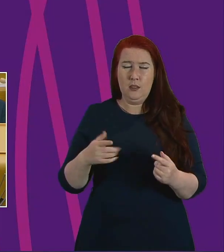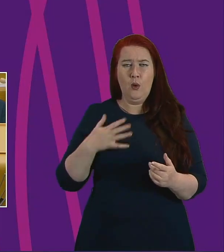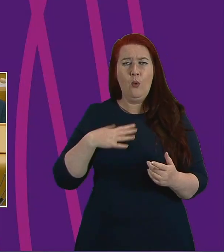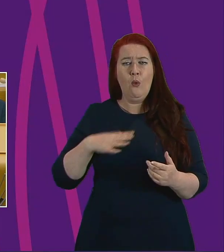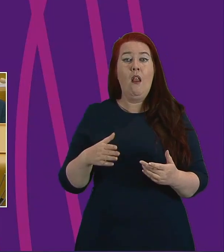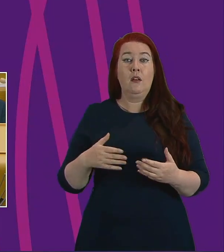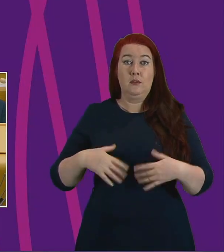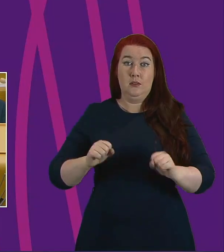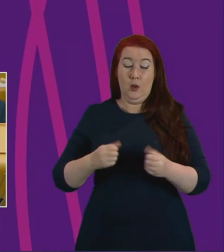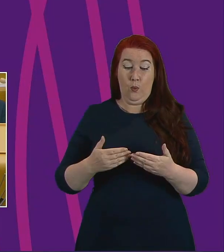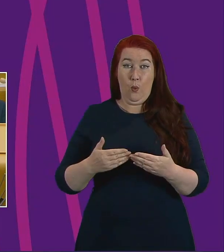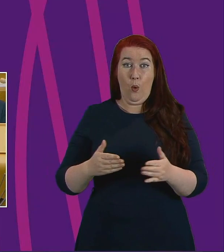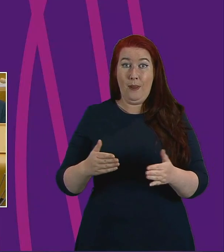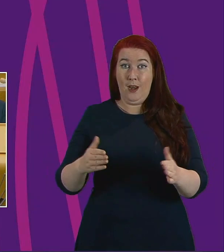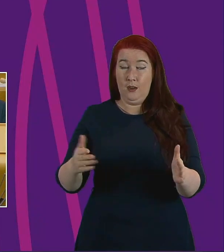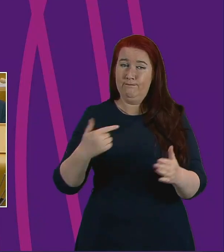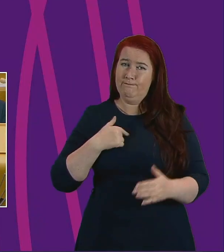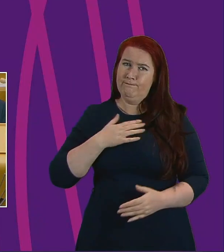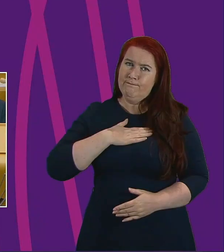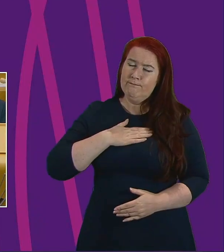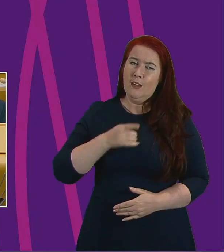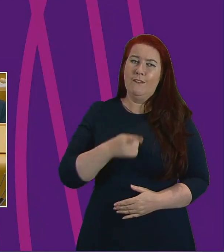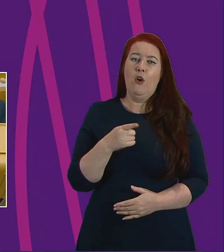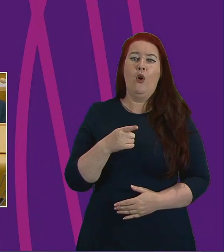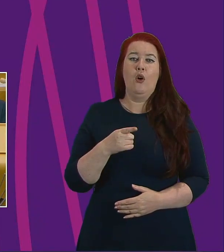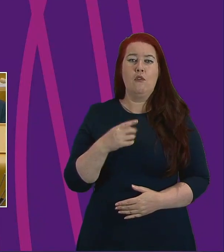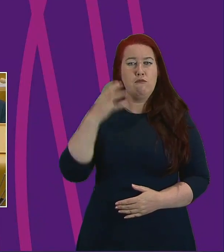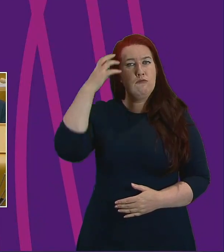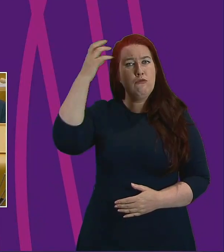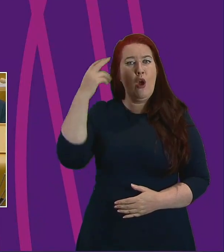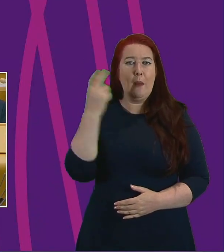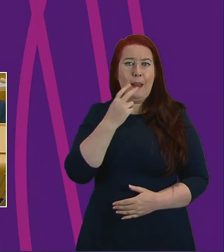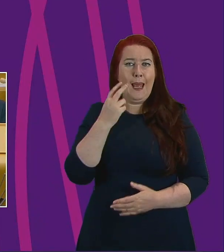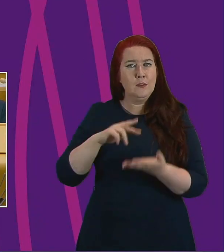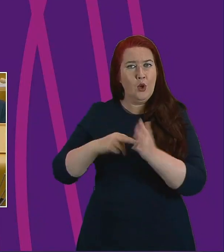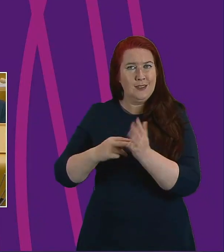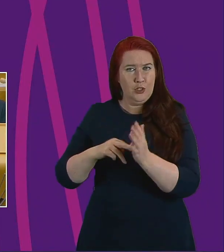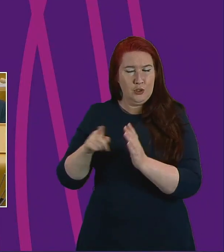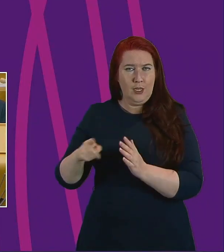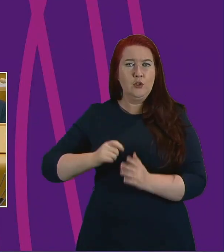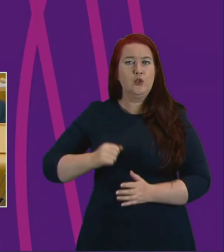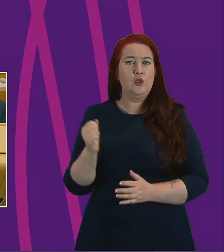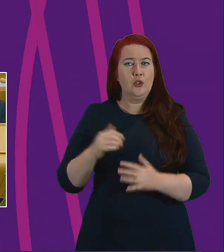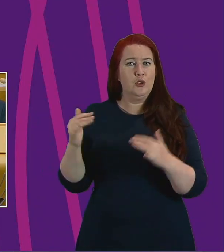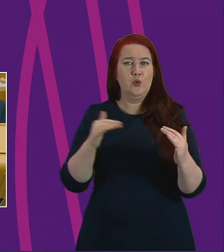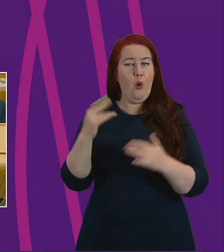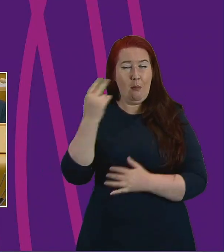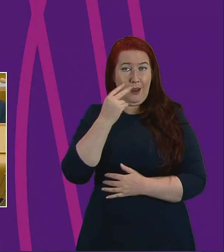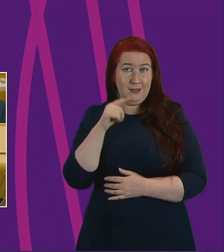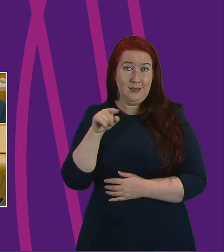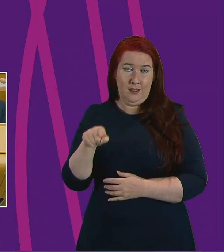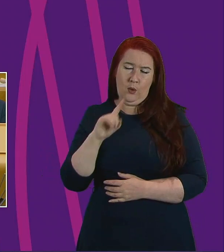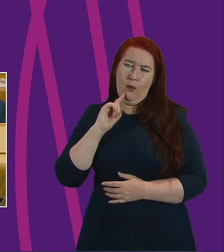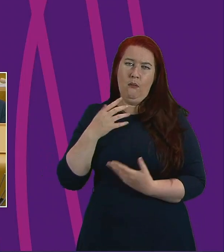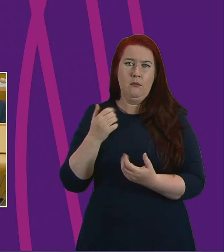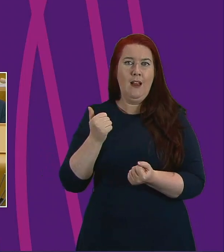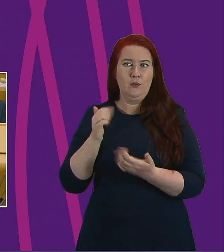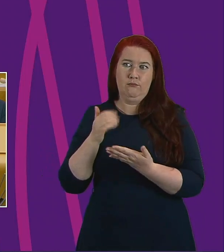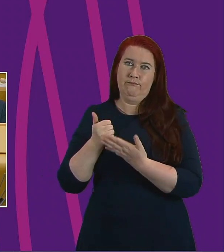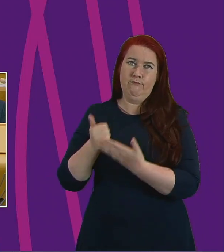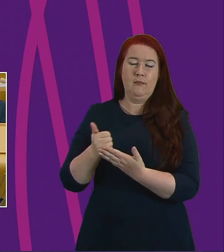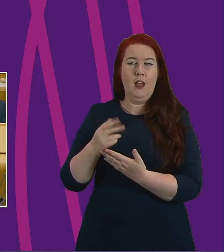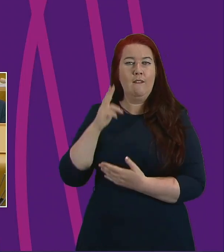I am particularly sympathetic to Royal Blind and Scottish War Blind's suggestions that we all have a part to play in helping visually impaired people with social distancing.